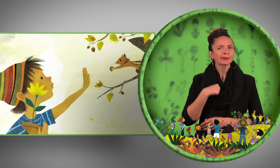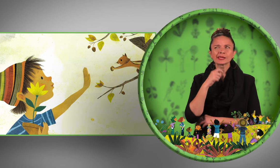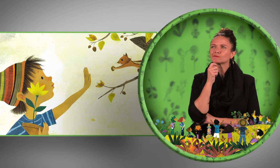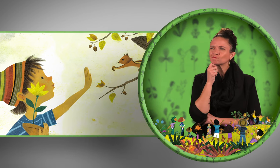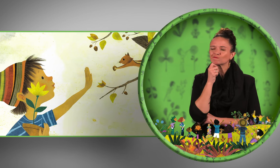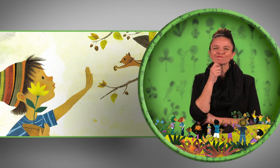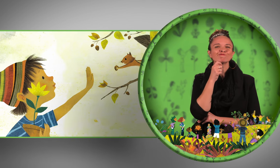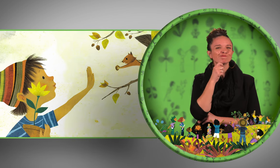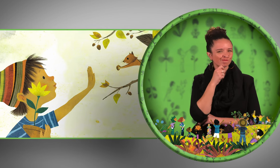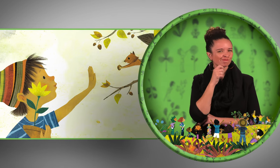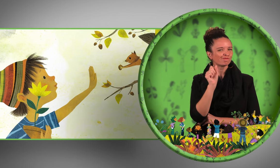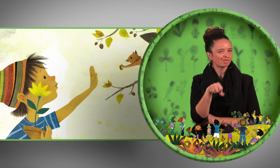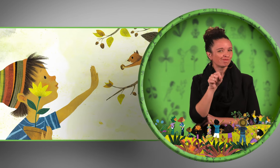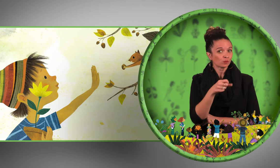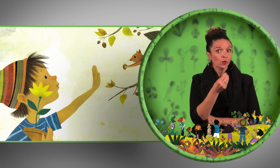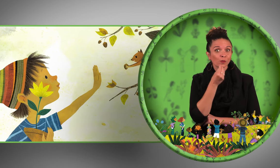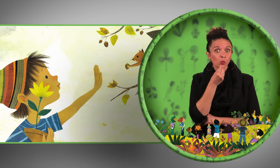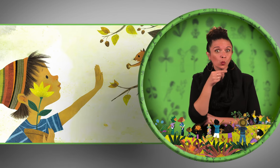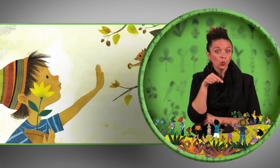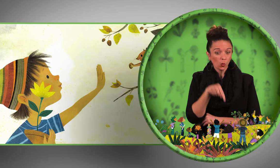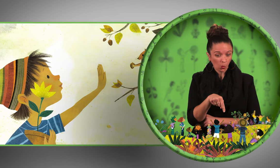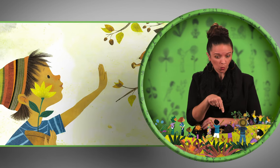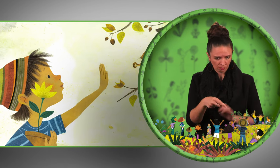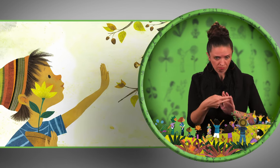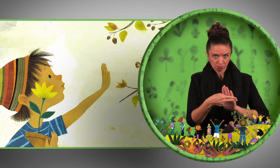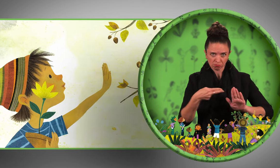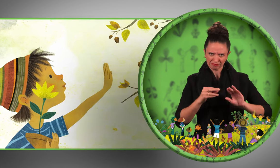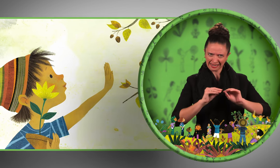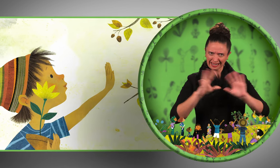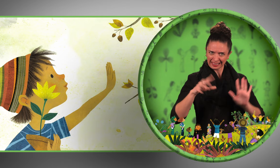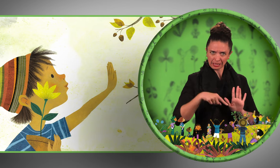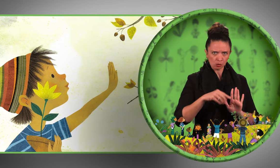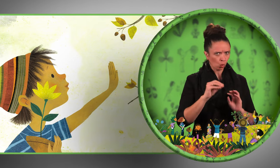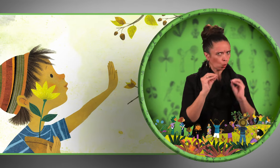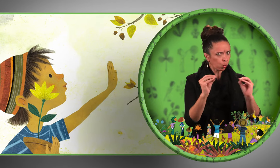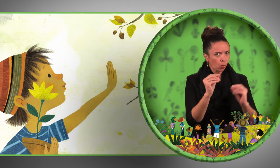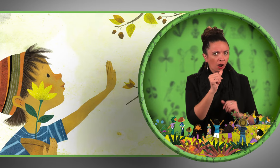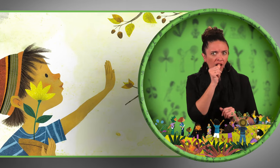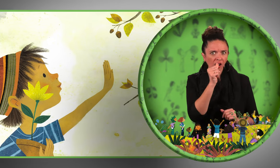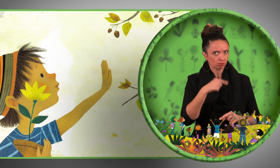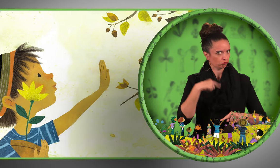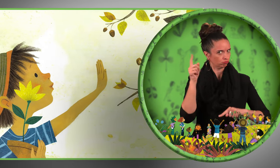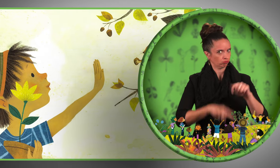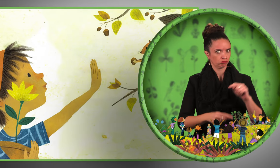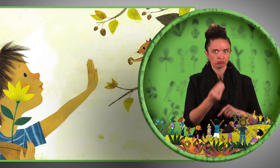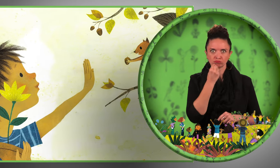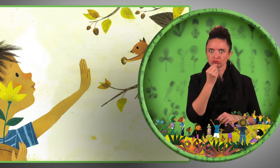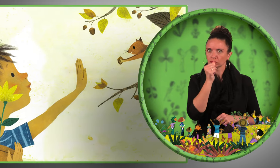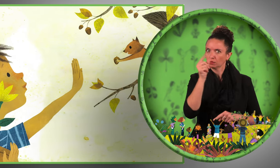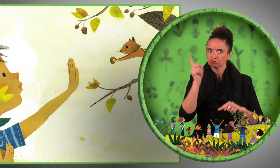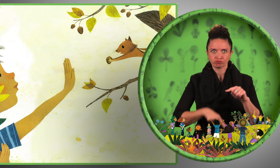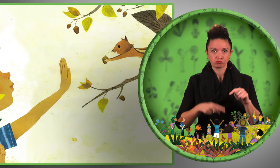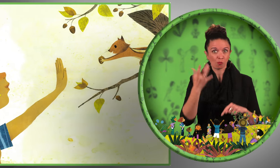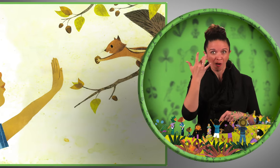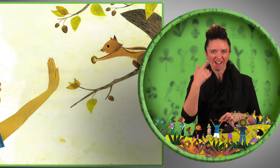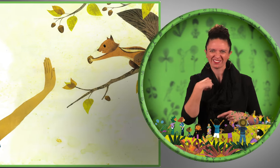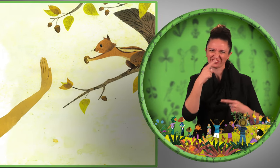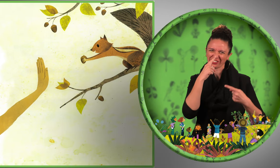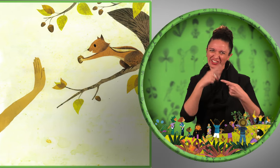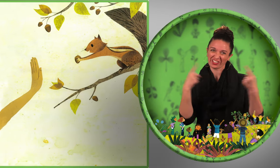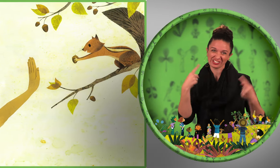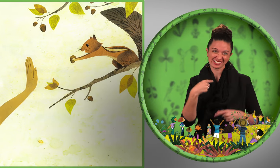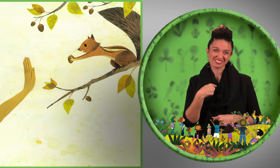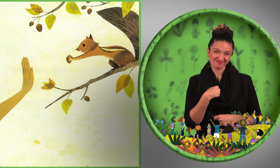I'm Nolan. It's helpful to me when the food I eat has a clear label that says it is nut-free